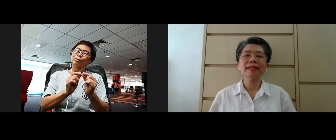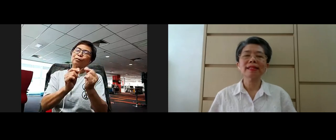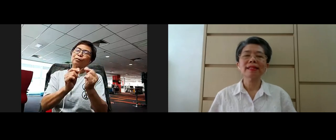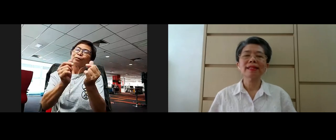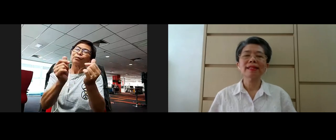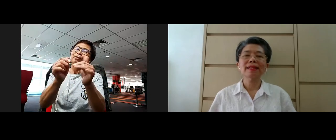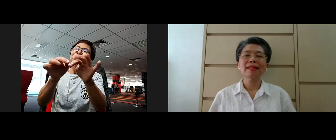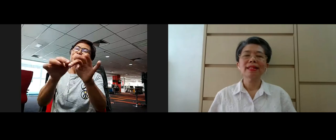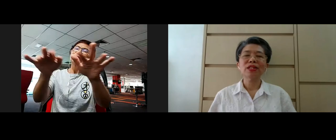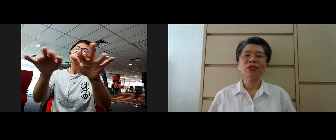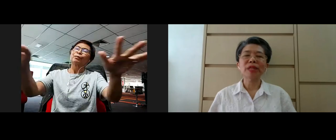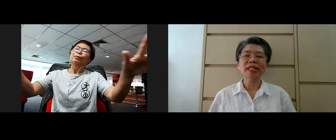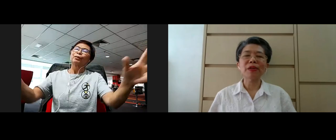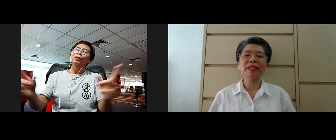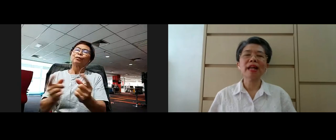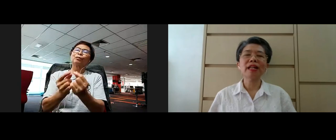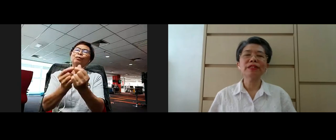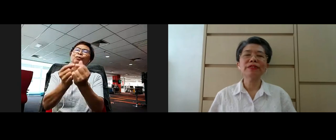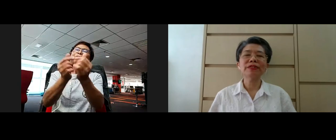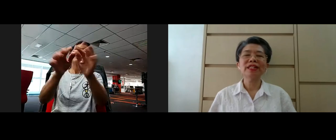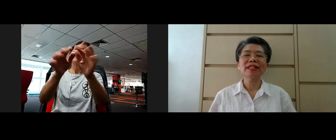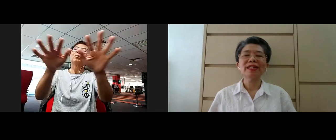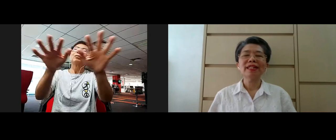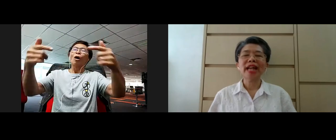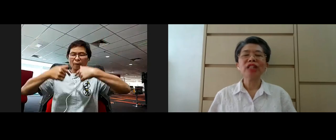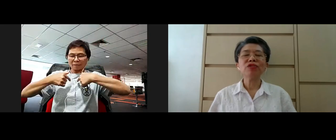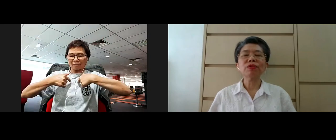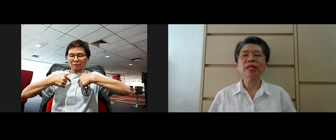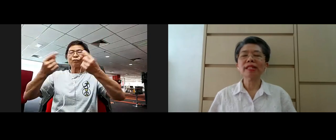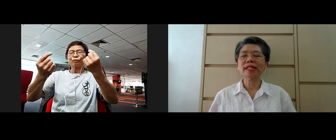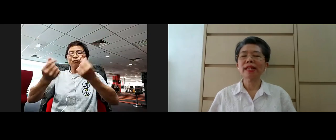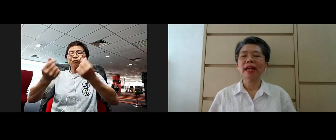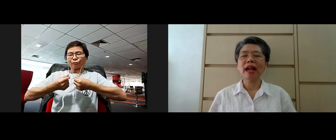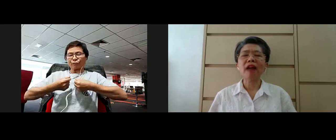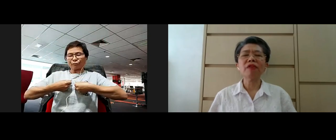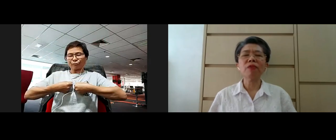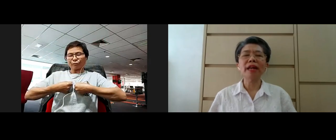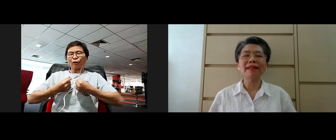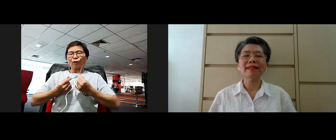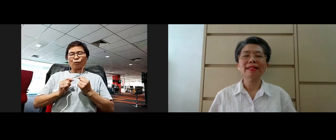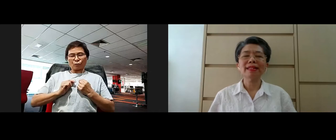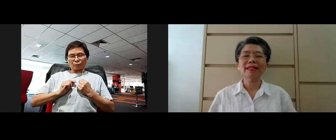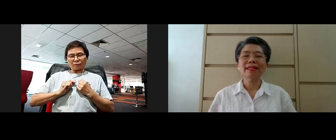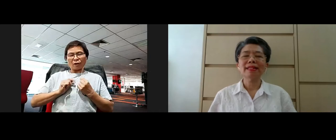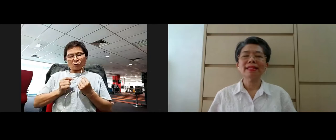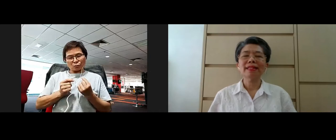towards ourselves and towards everyone.